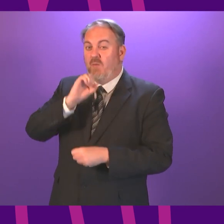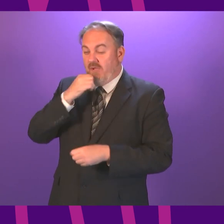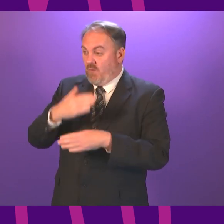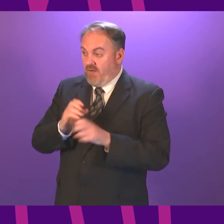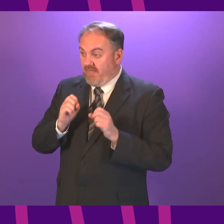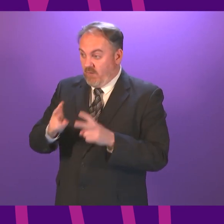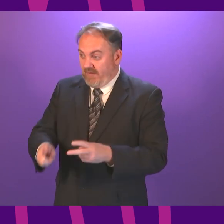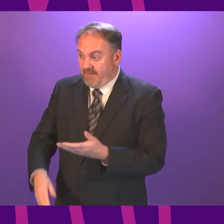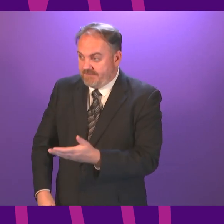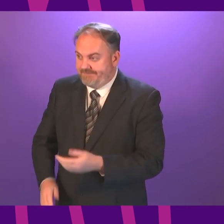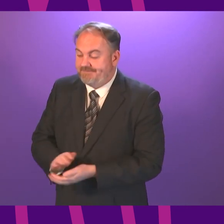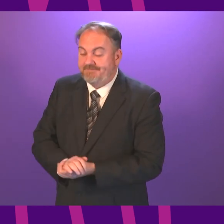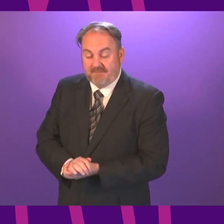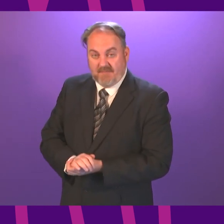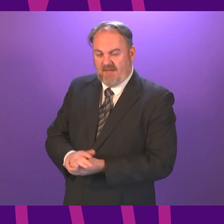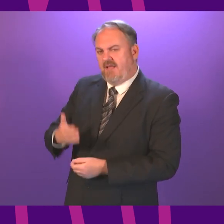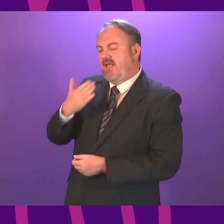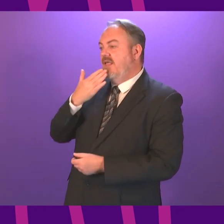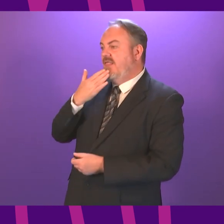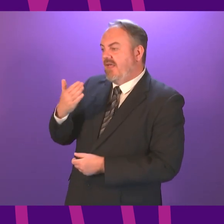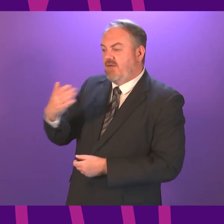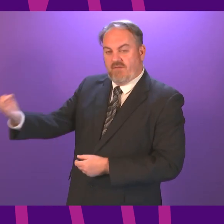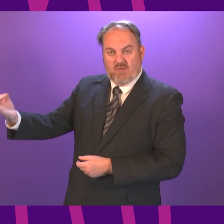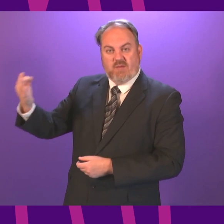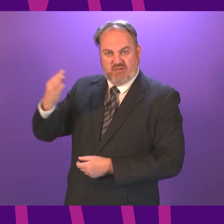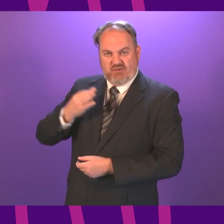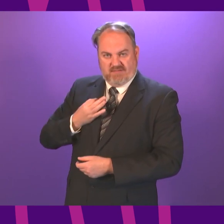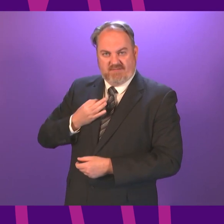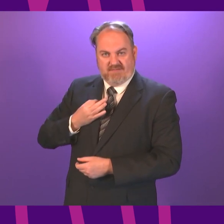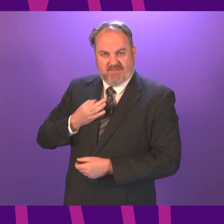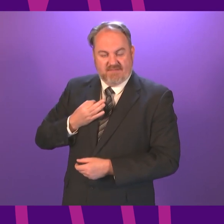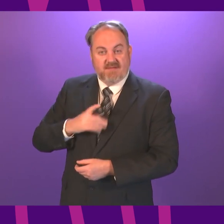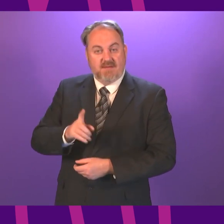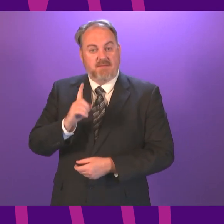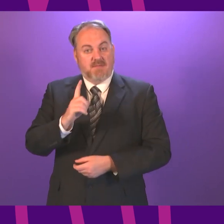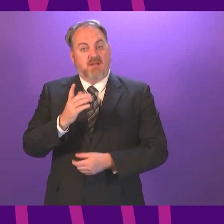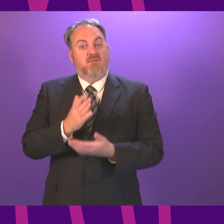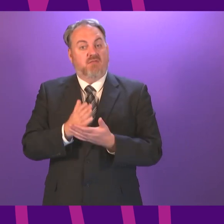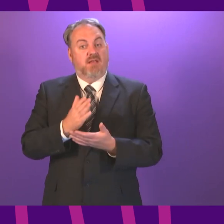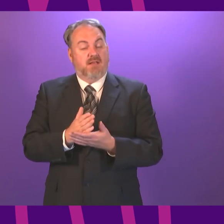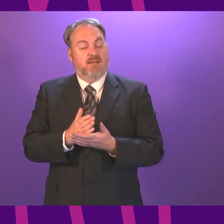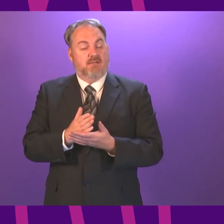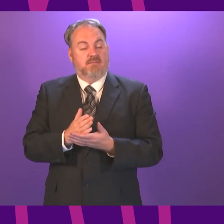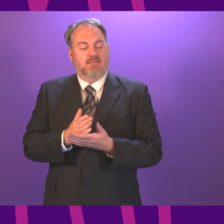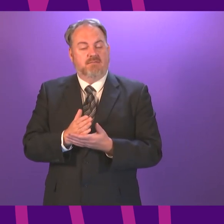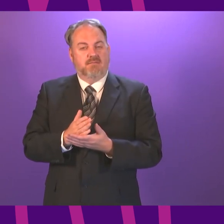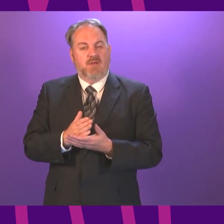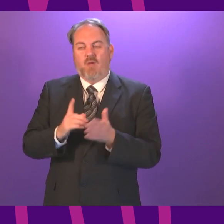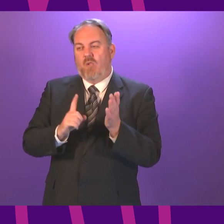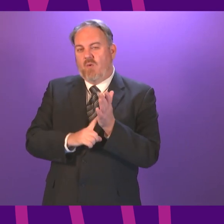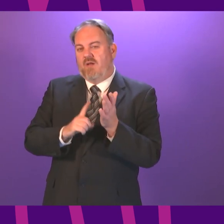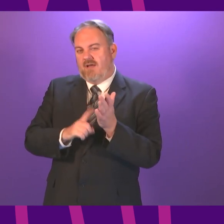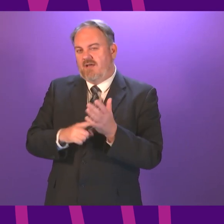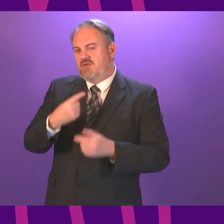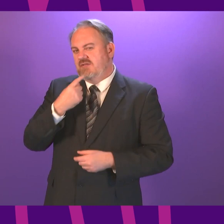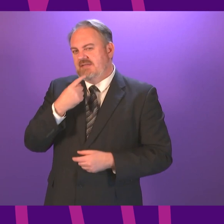Minister I thank Lorna Slater for her question I want to, I think, pick up on what Lorna Slater has said